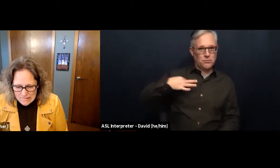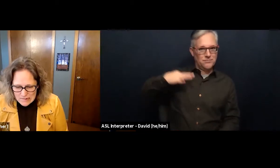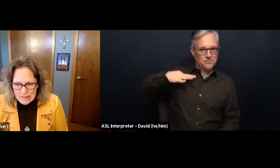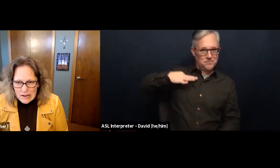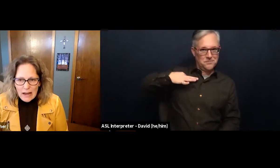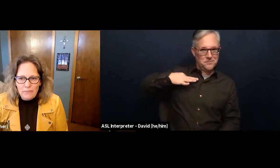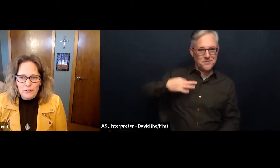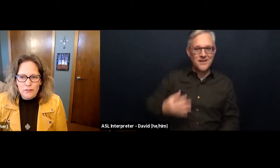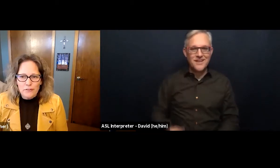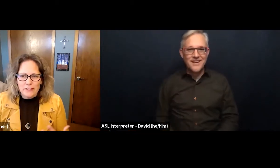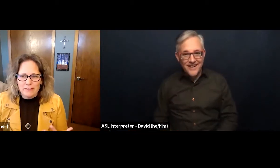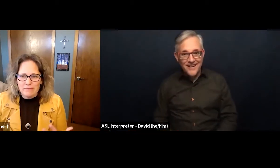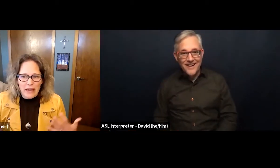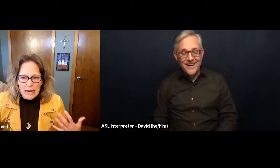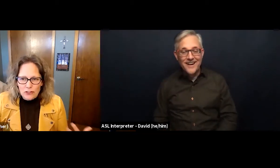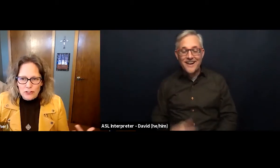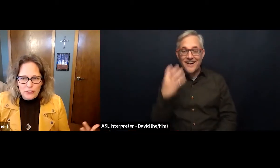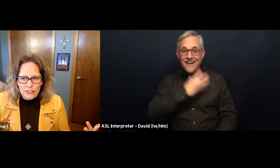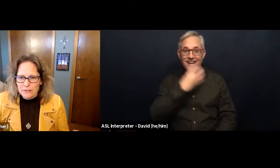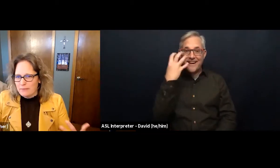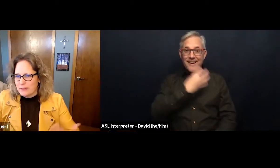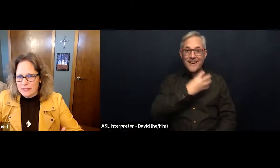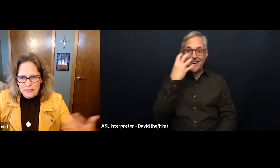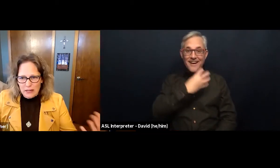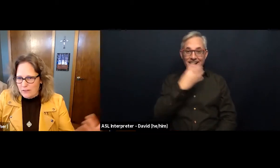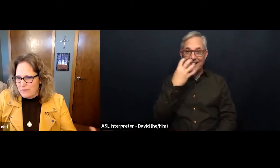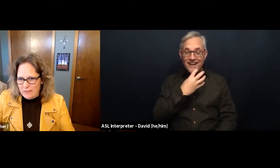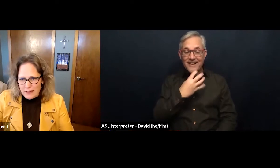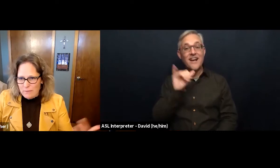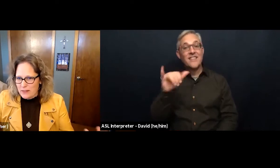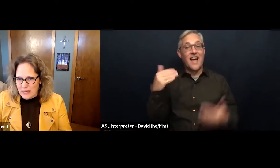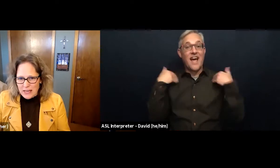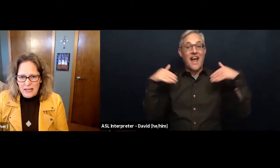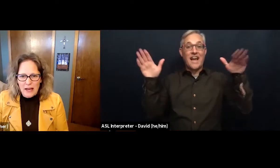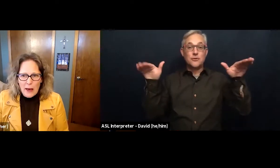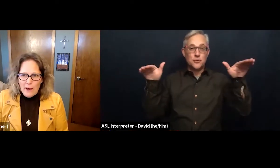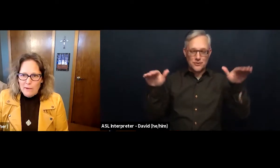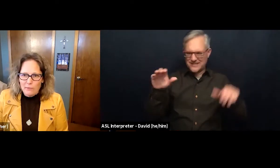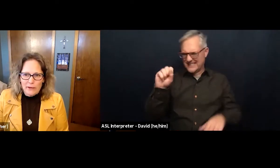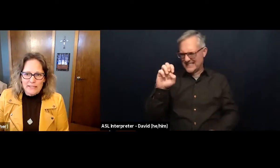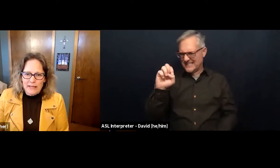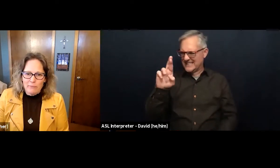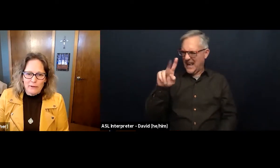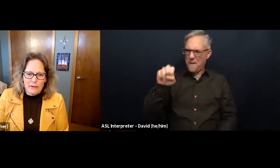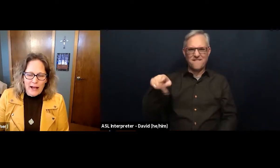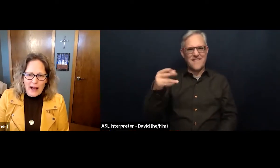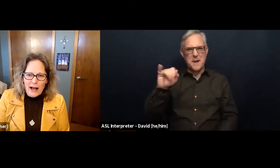After the angel seraphim thing brings a burning hot